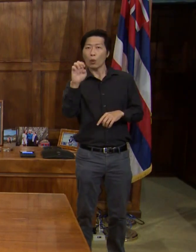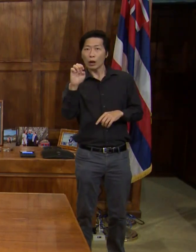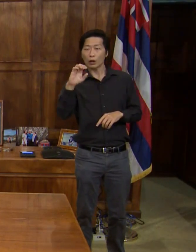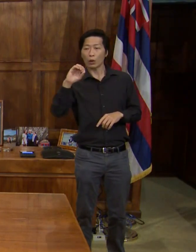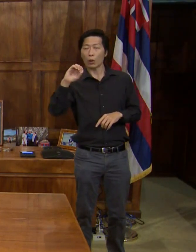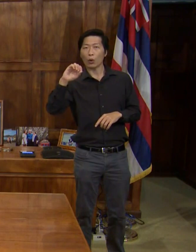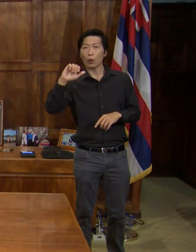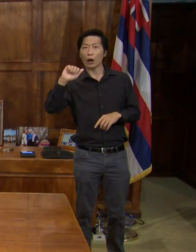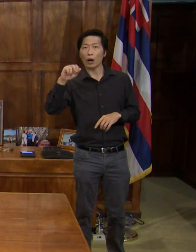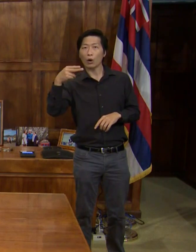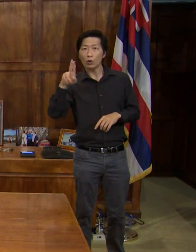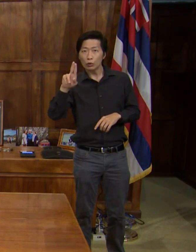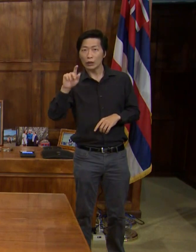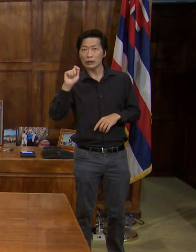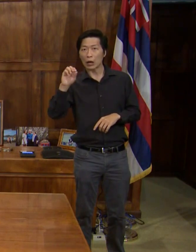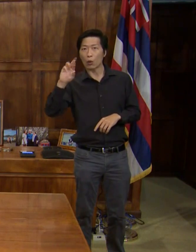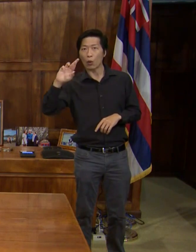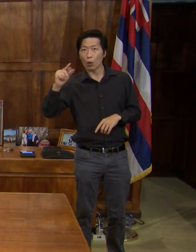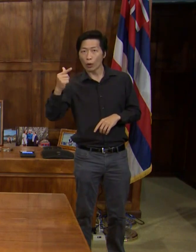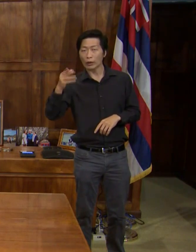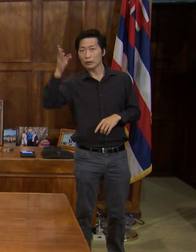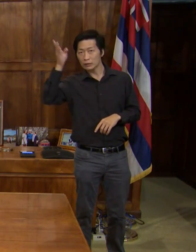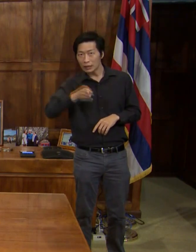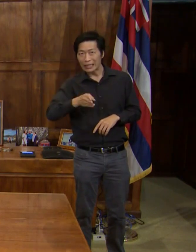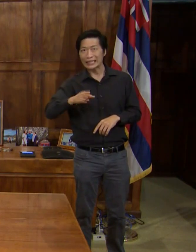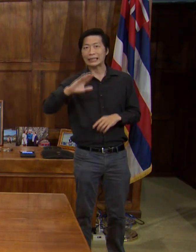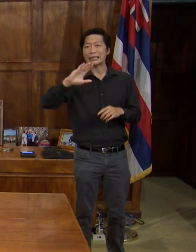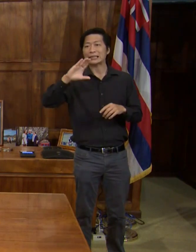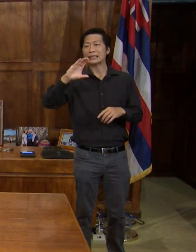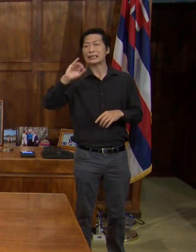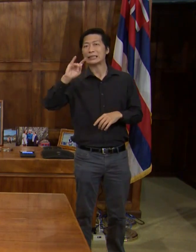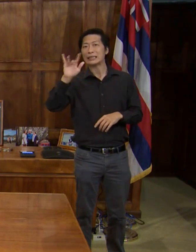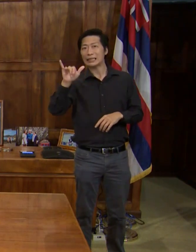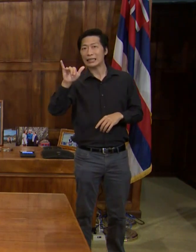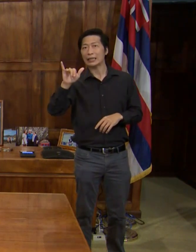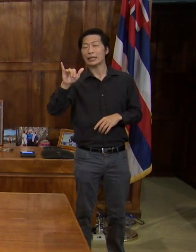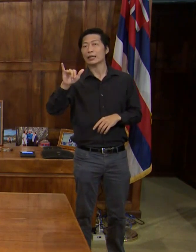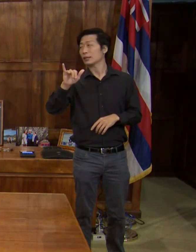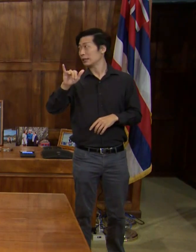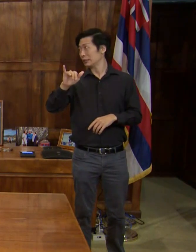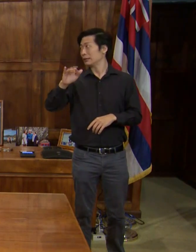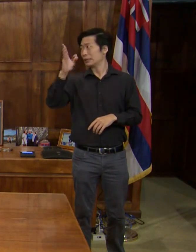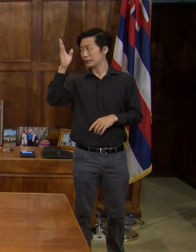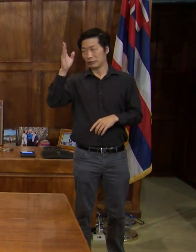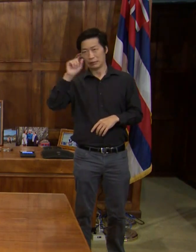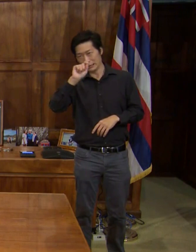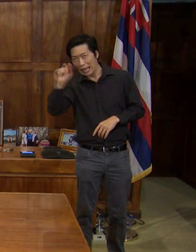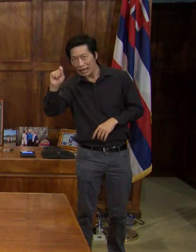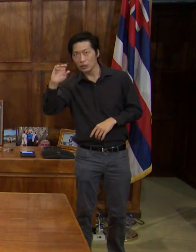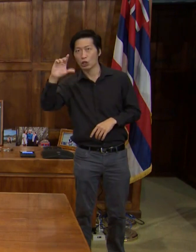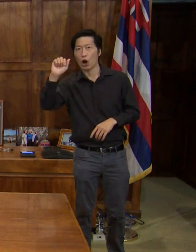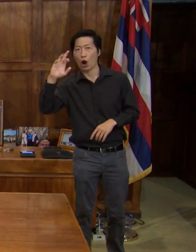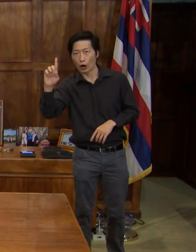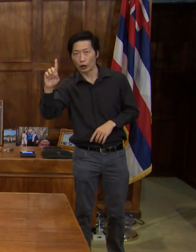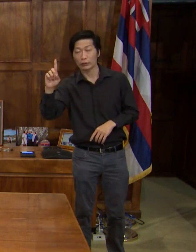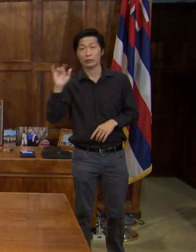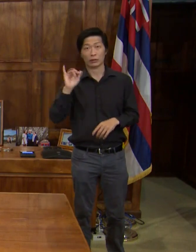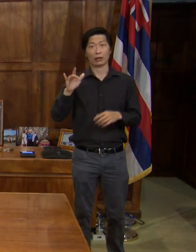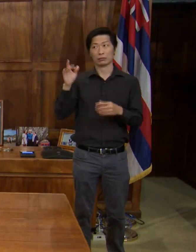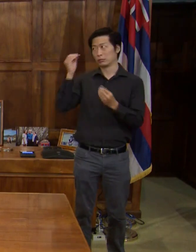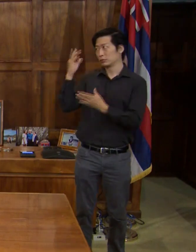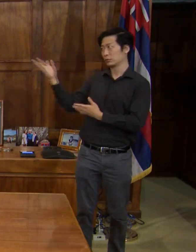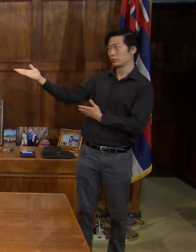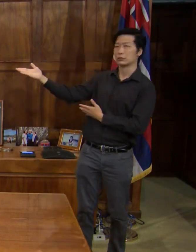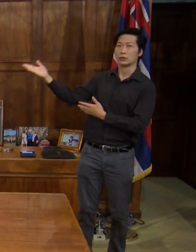.org backslash city-card. And again, that contact information is